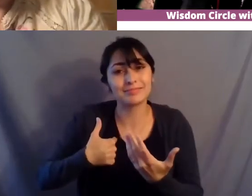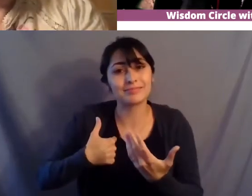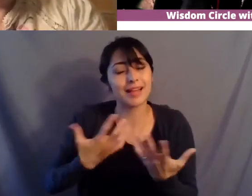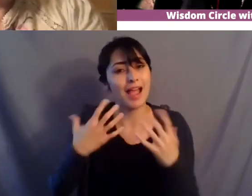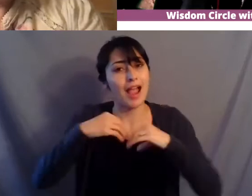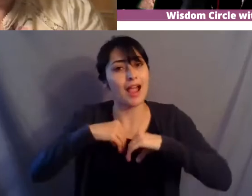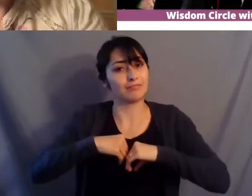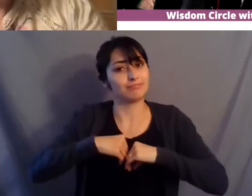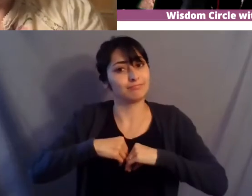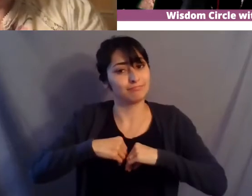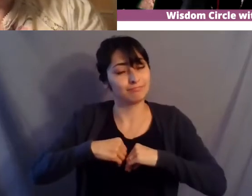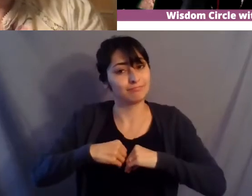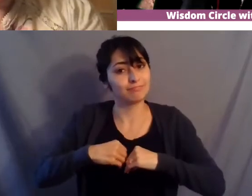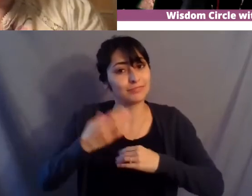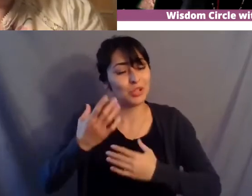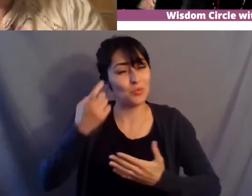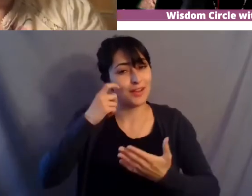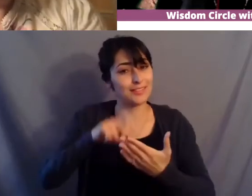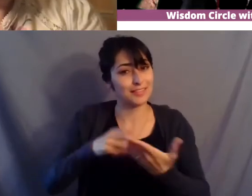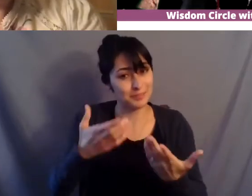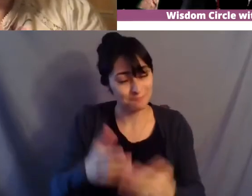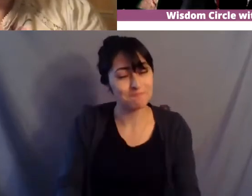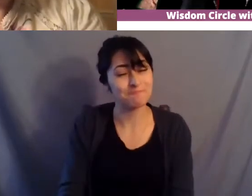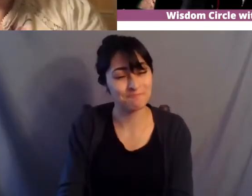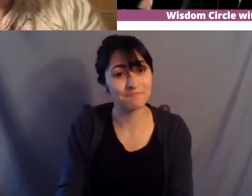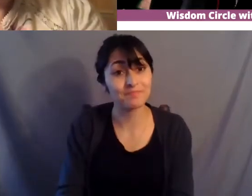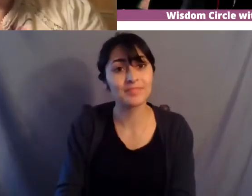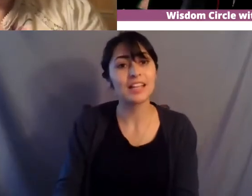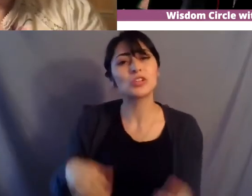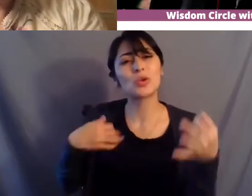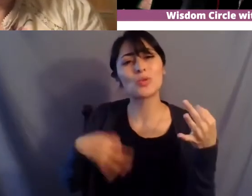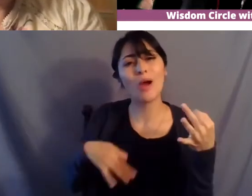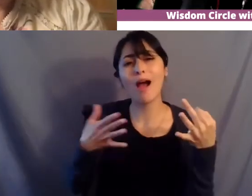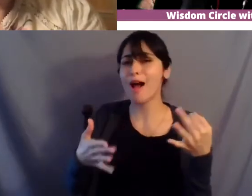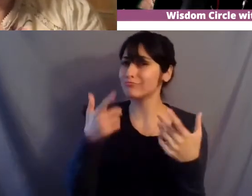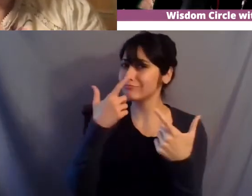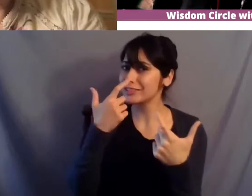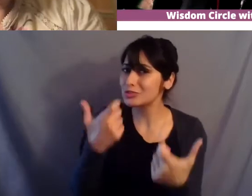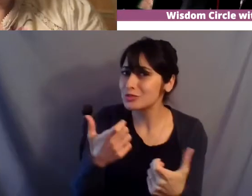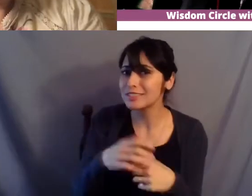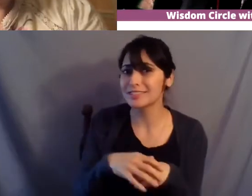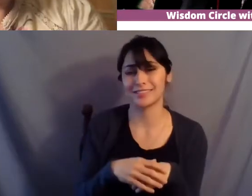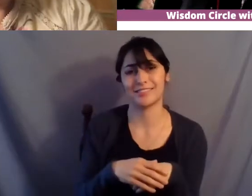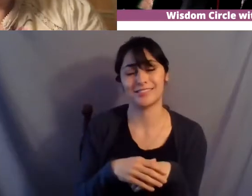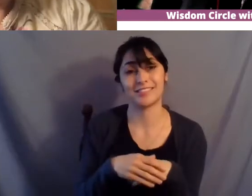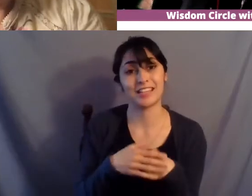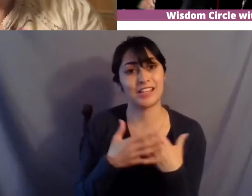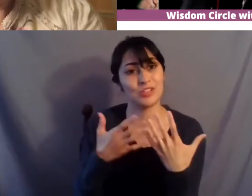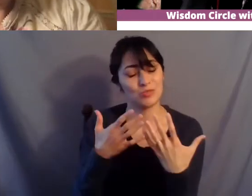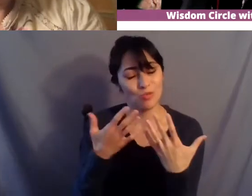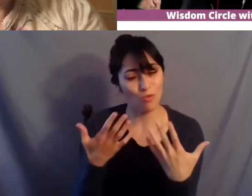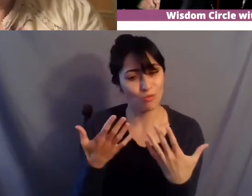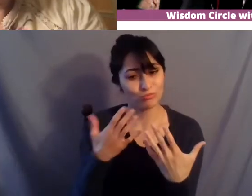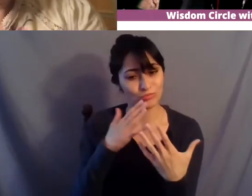as well as a beginning that's really interesting how there's all these different